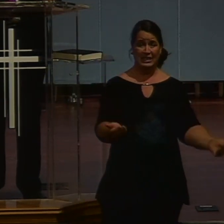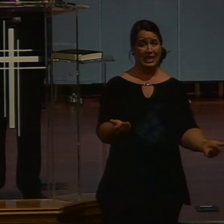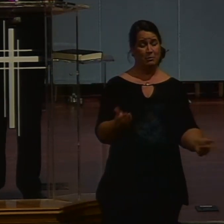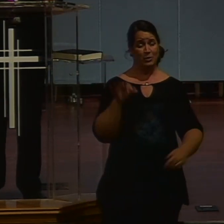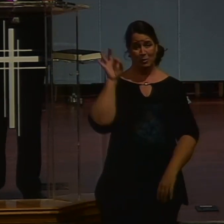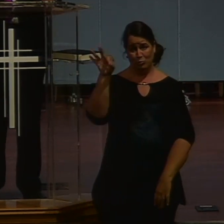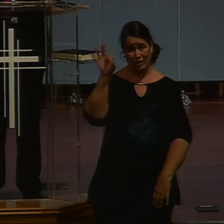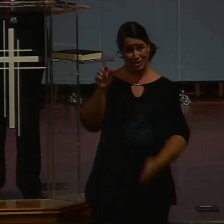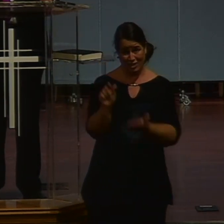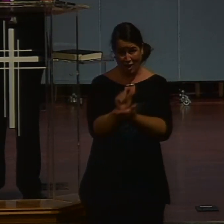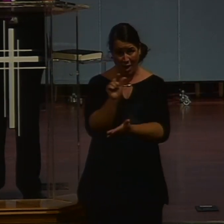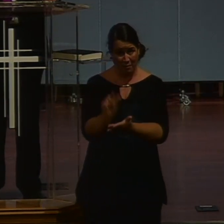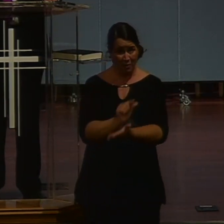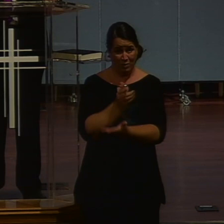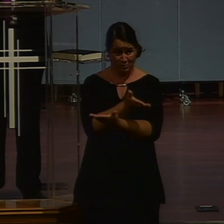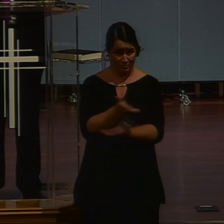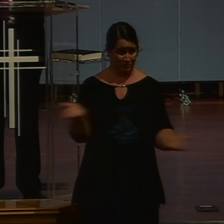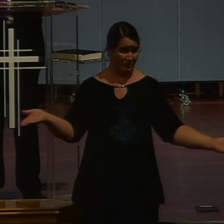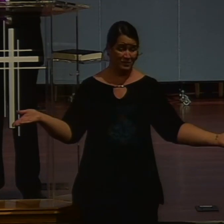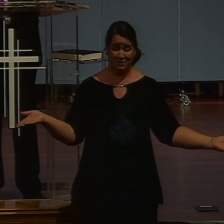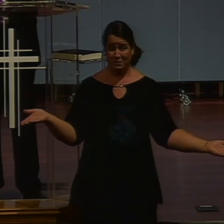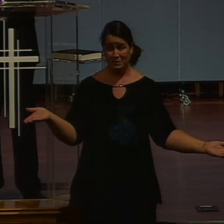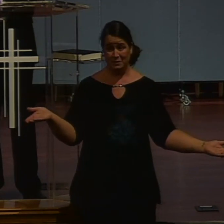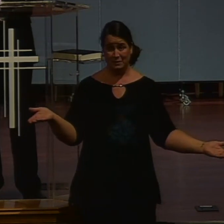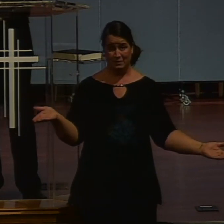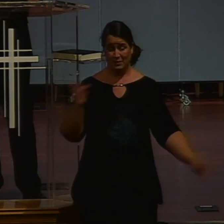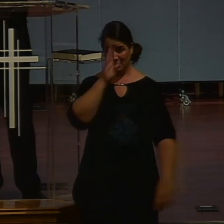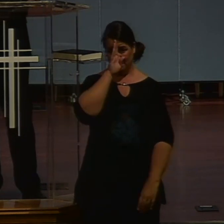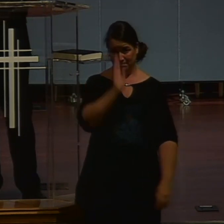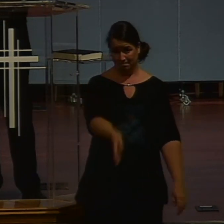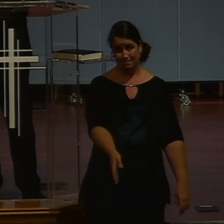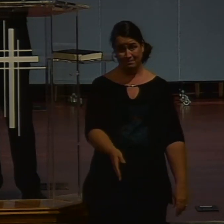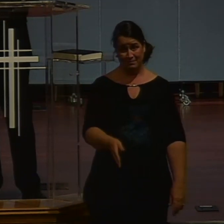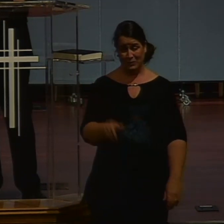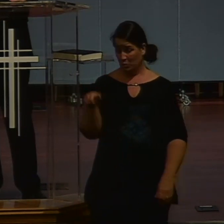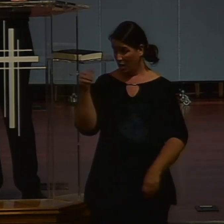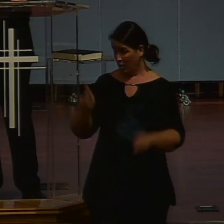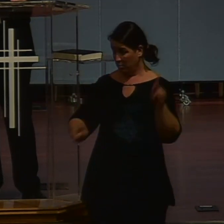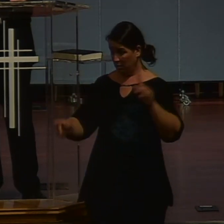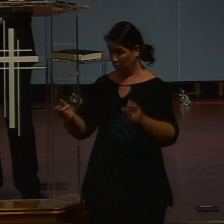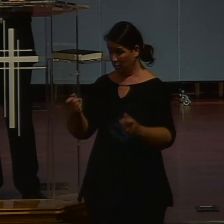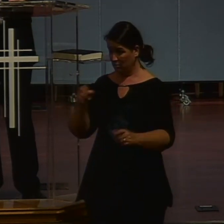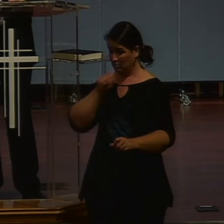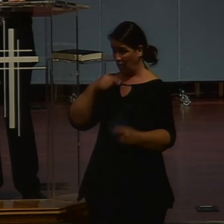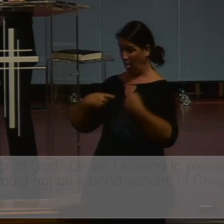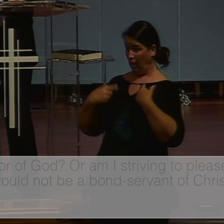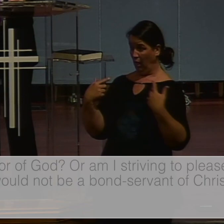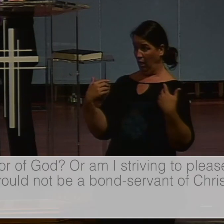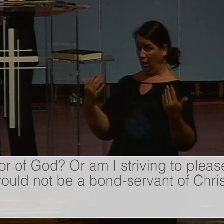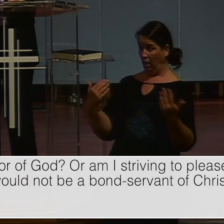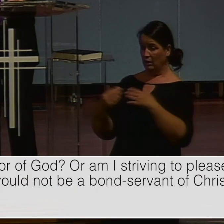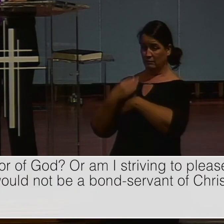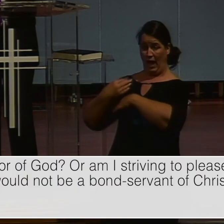man says. In fact, Paul said this to the churches of Galatia. This is from the New American Standard Bible. For am I